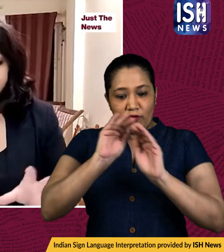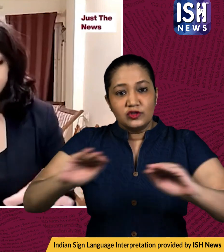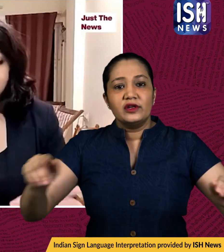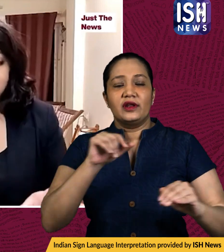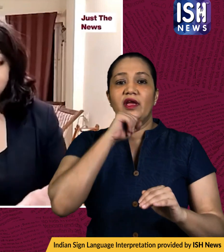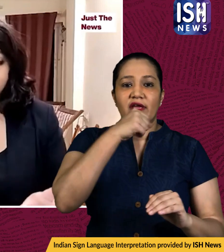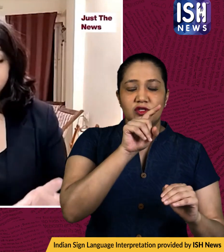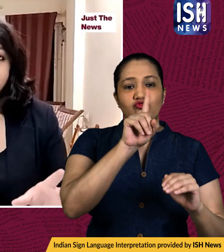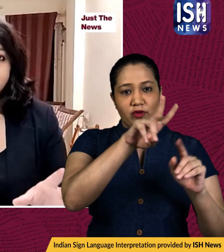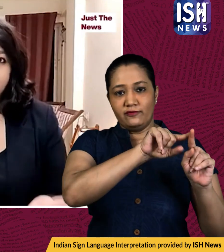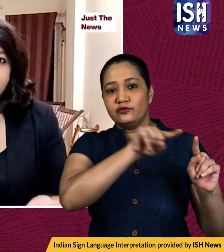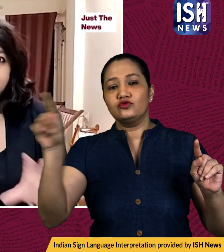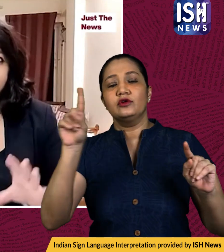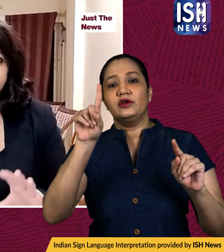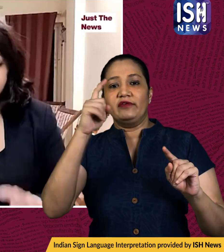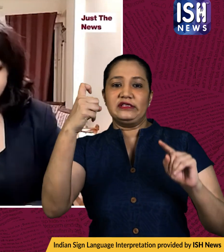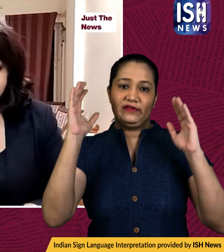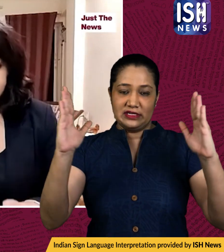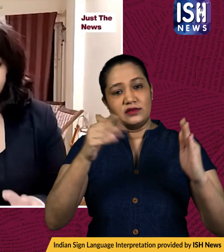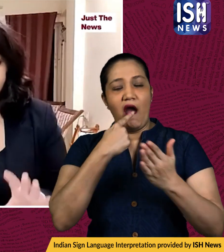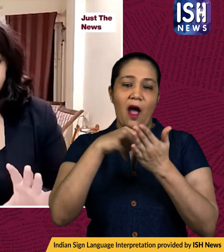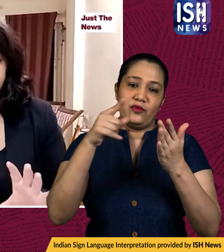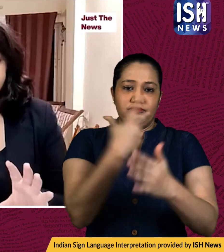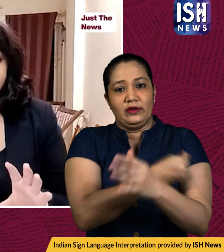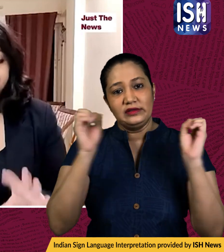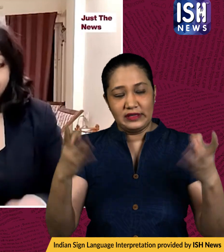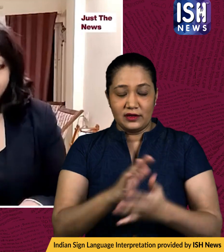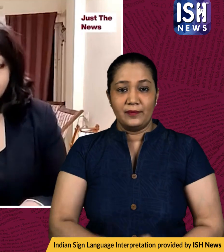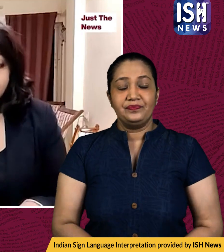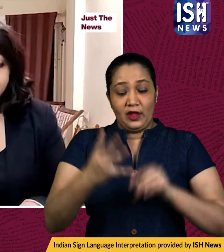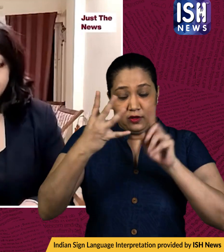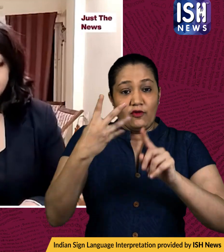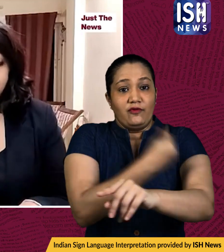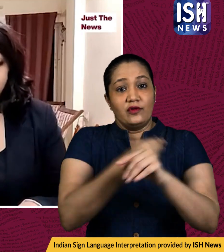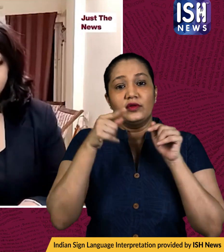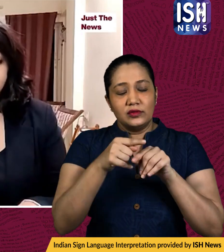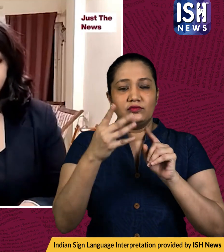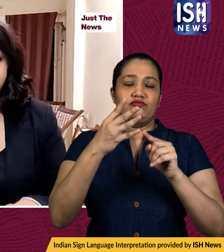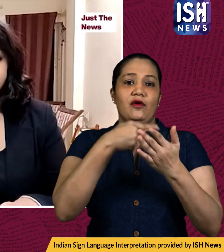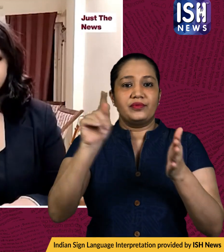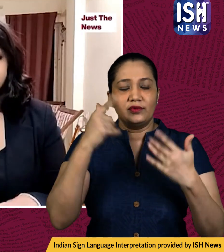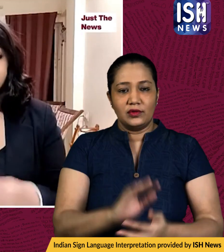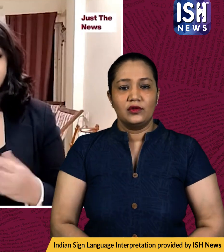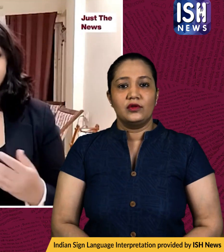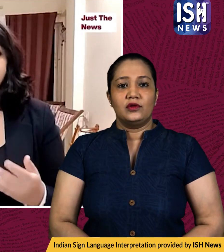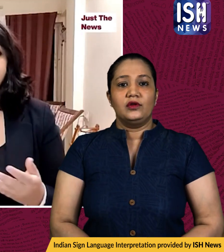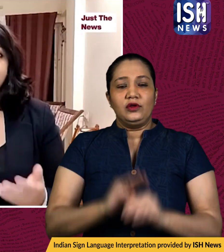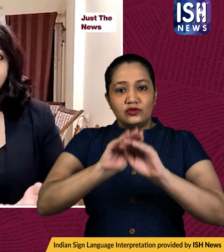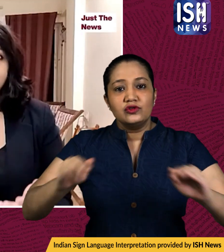from age groups of 12 to 17 uh it is a fourth vaccine to receive the regulators not for use among those